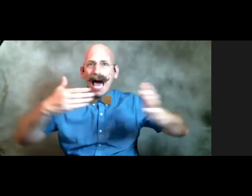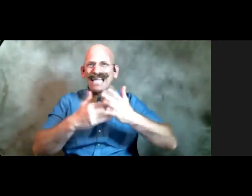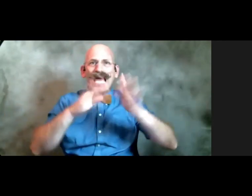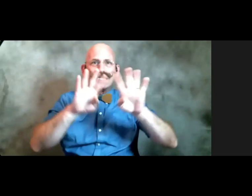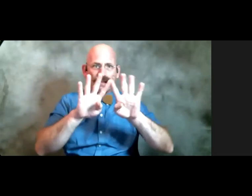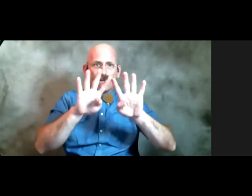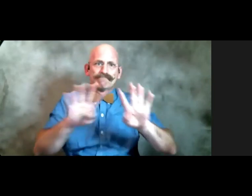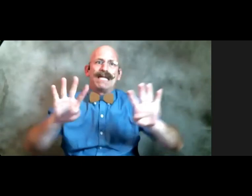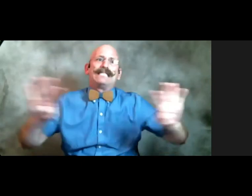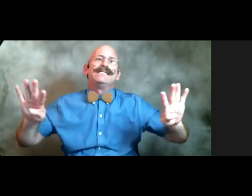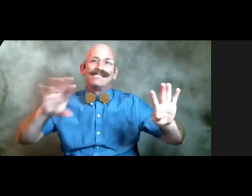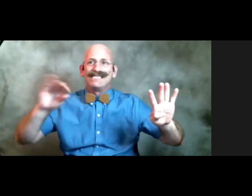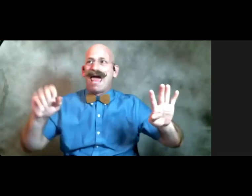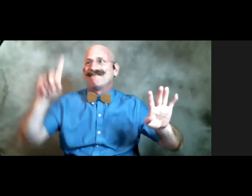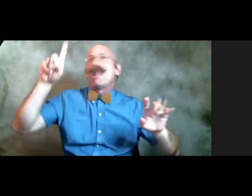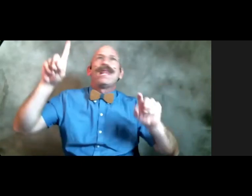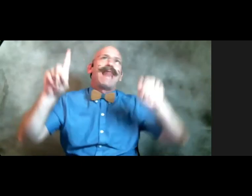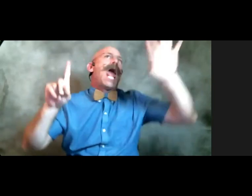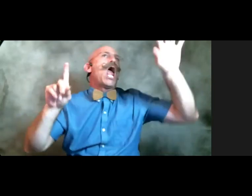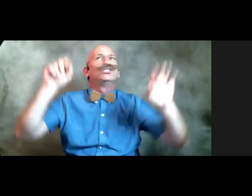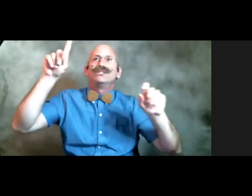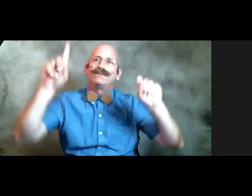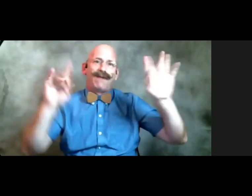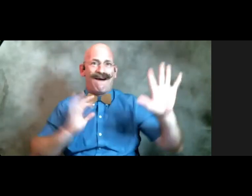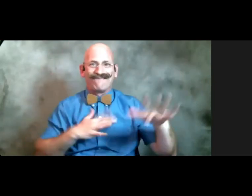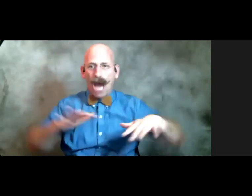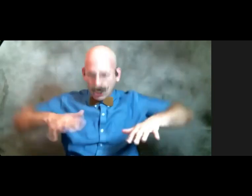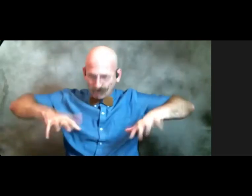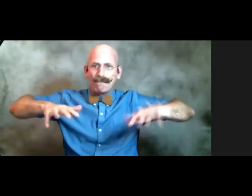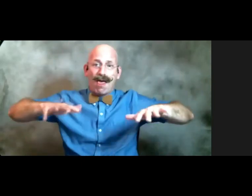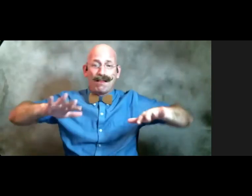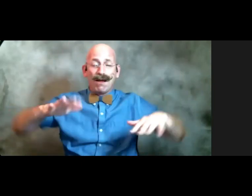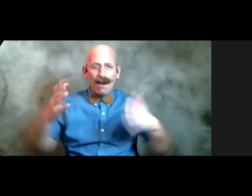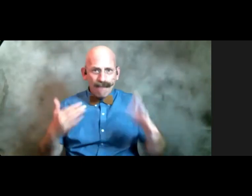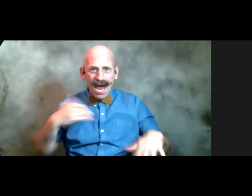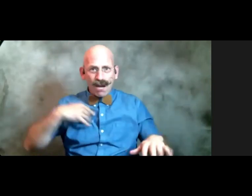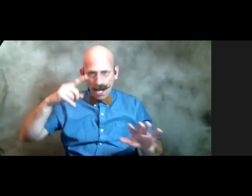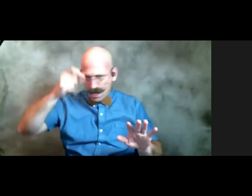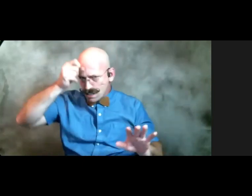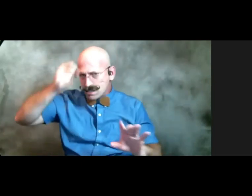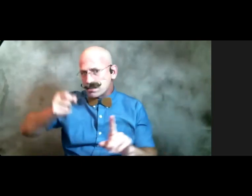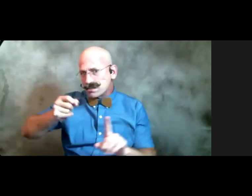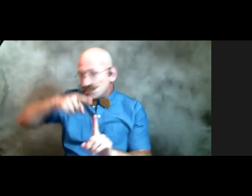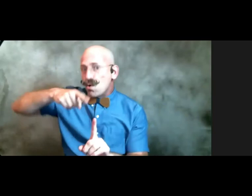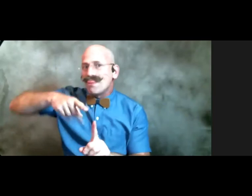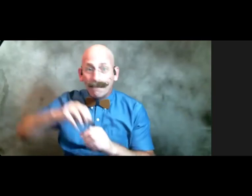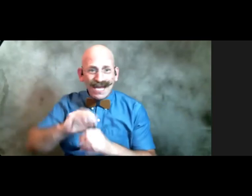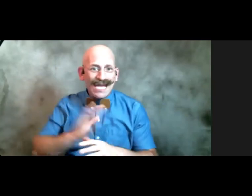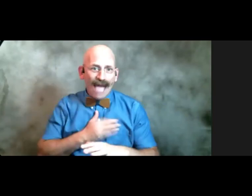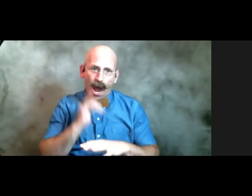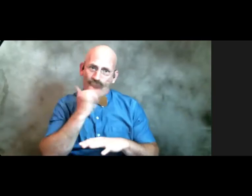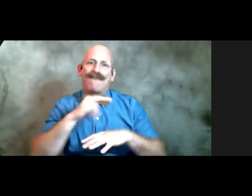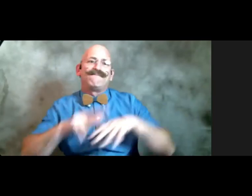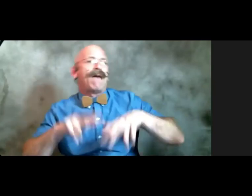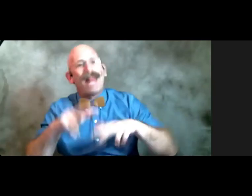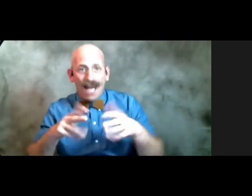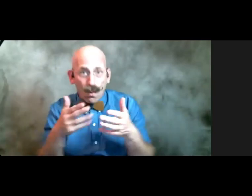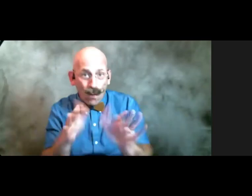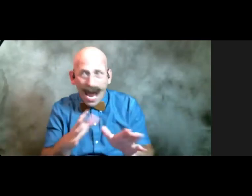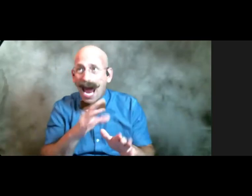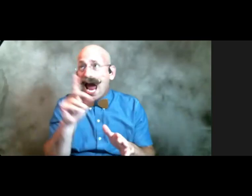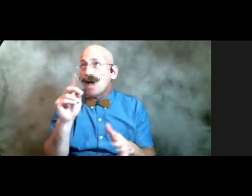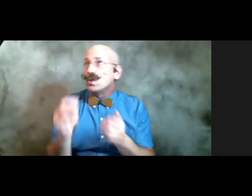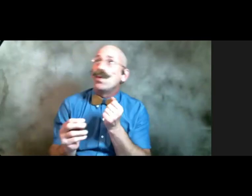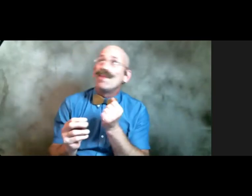flares of our trembles may we astute them in our bumbling way and do thou oh